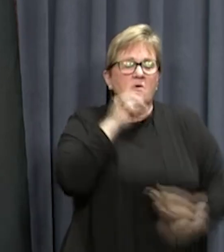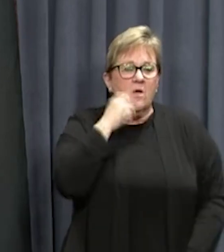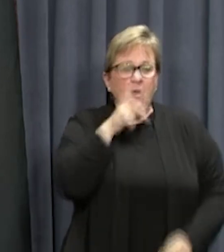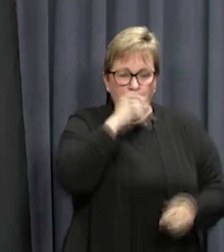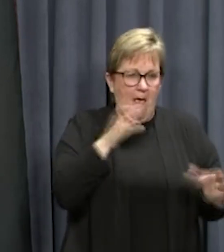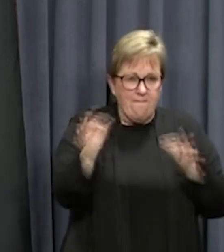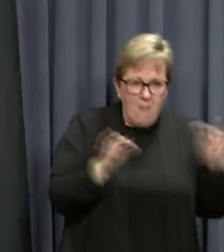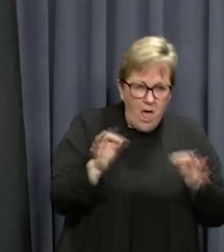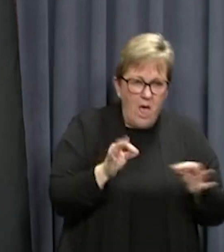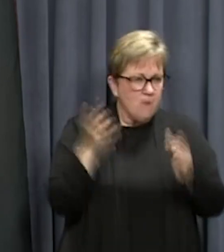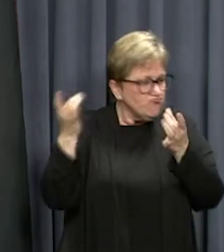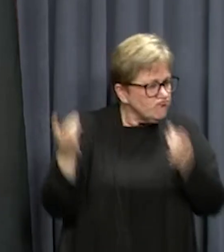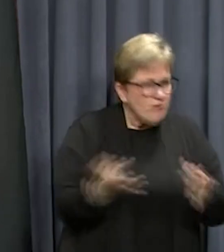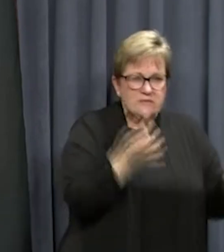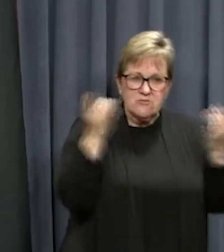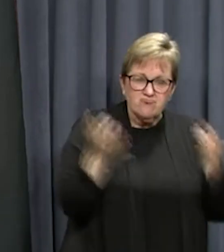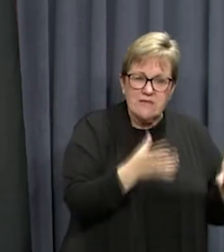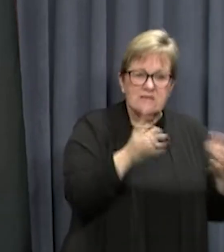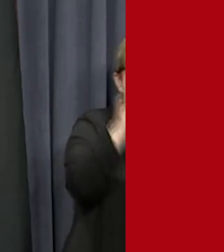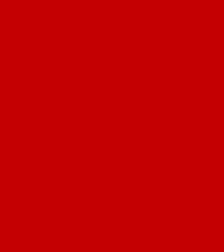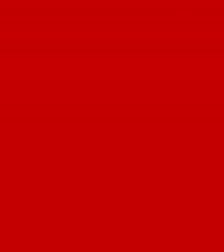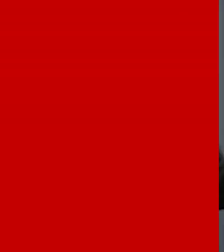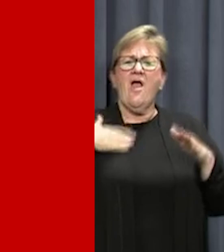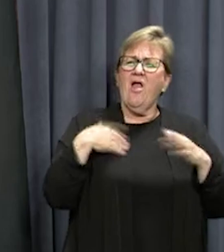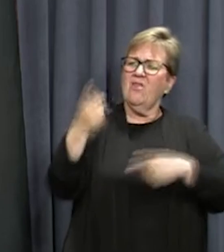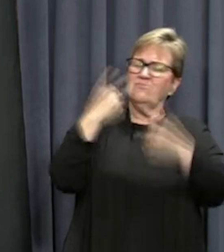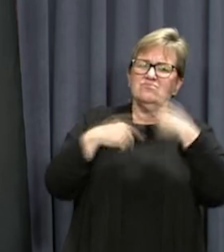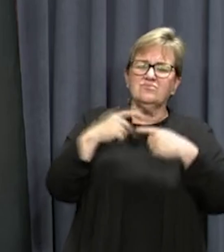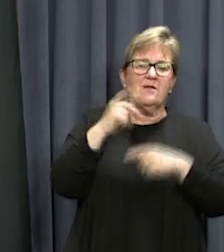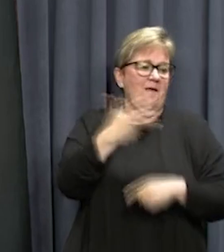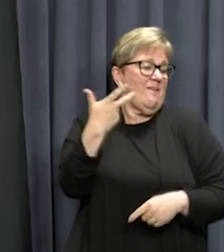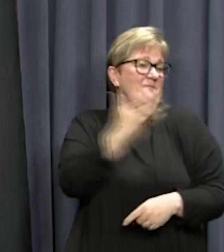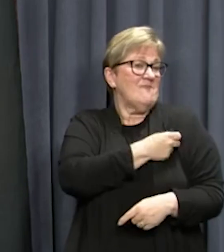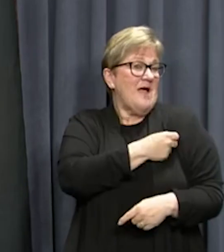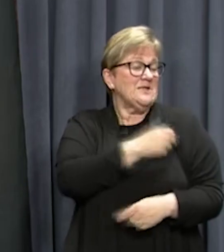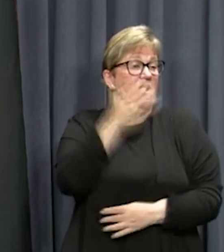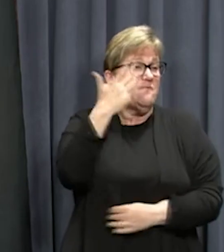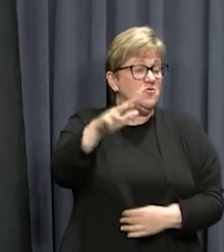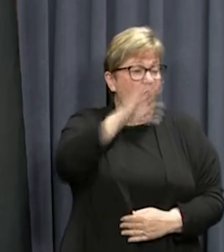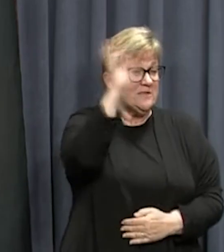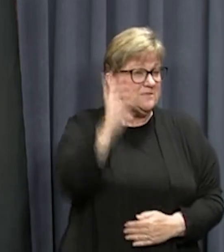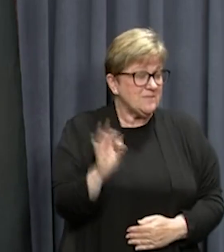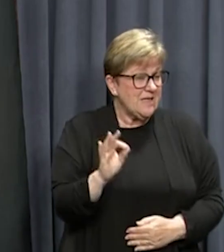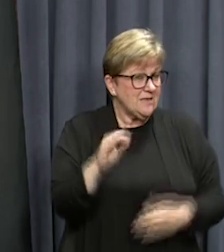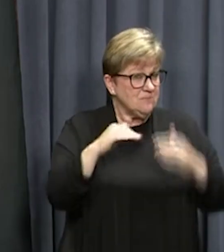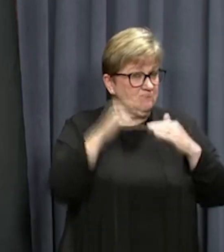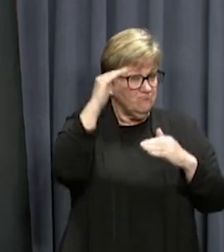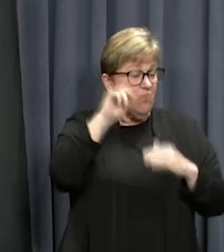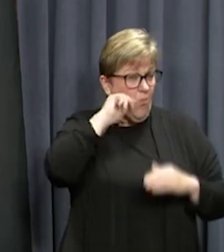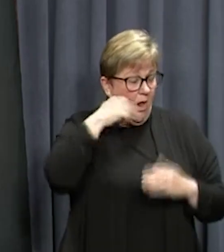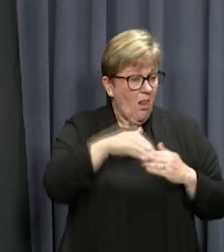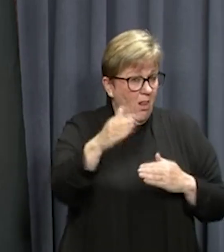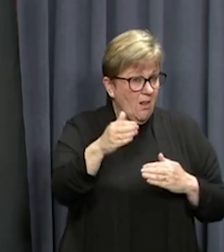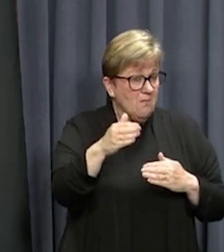plan and be ready for the transition early next year. With a vaccination rate of 90 per cent and reasonable